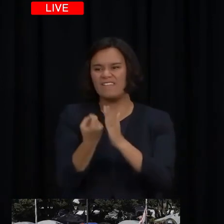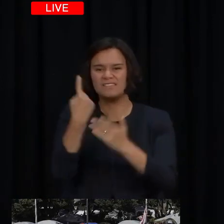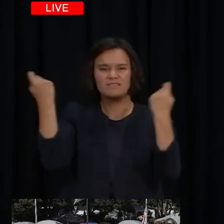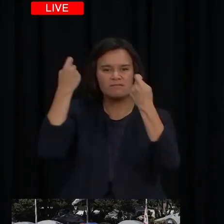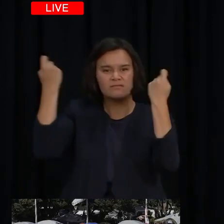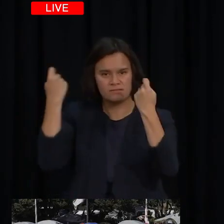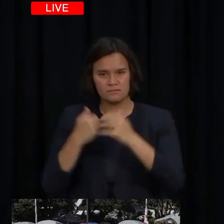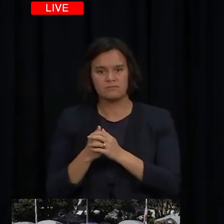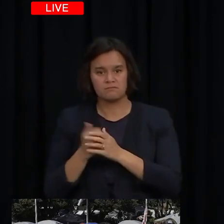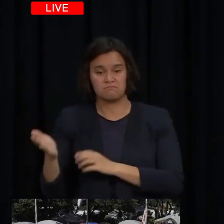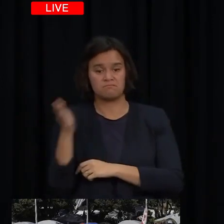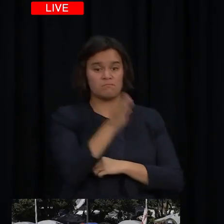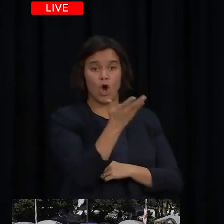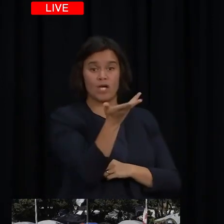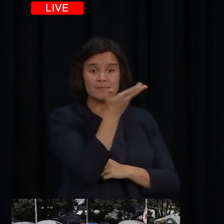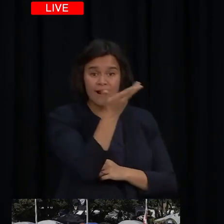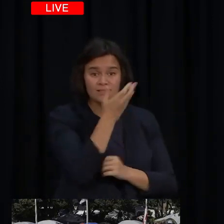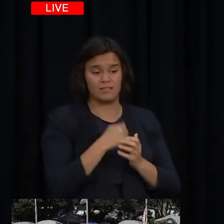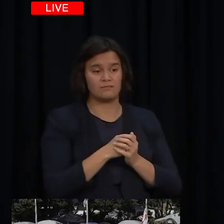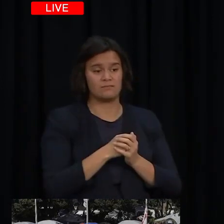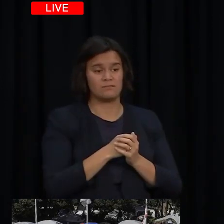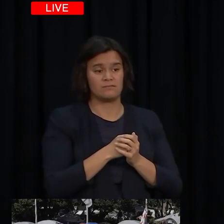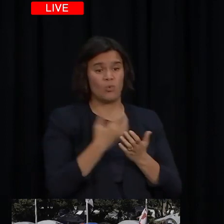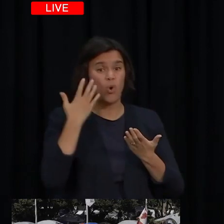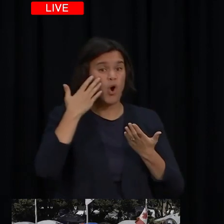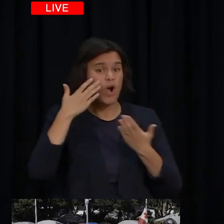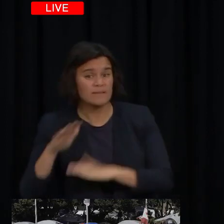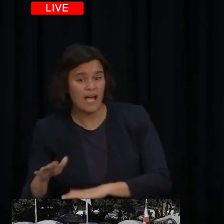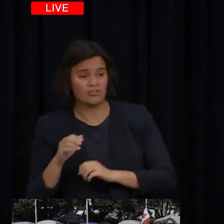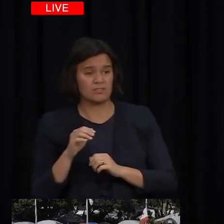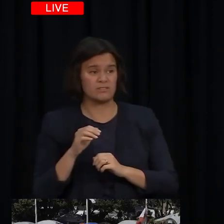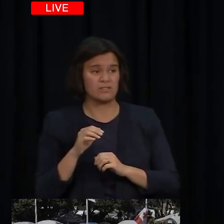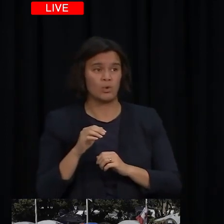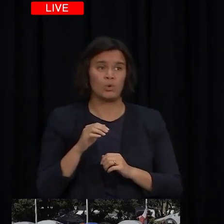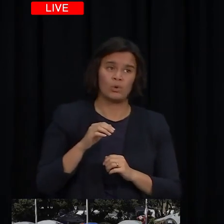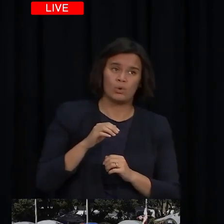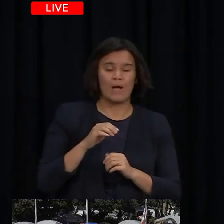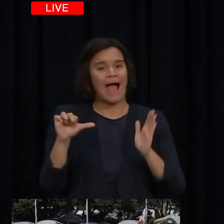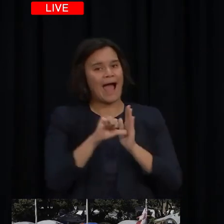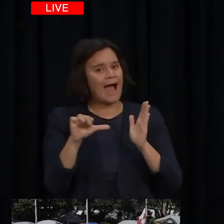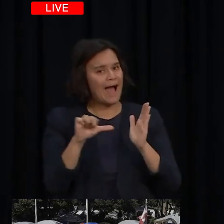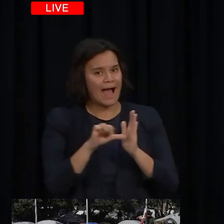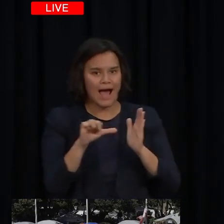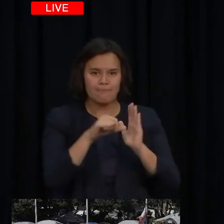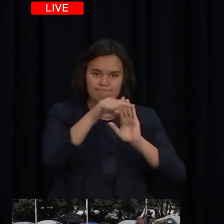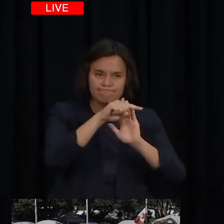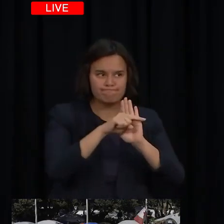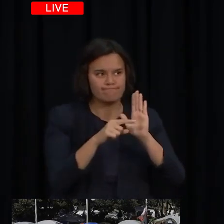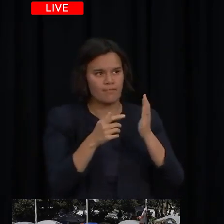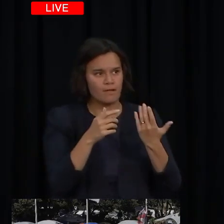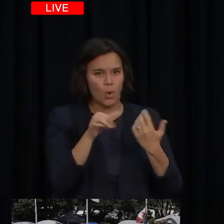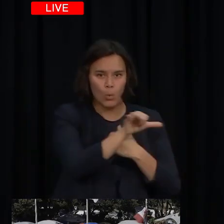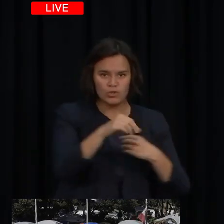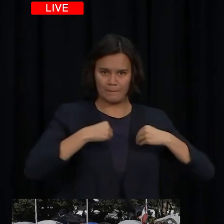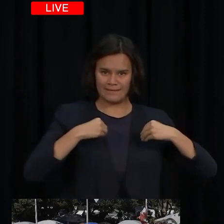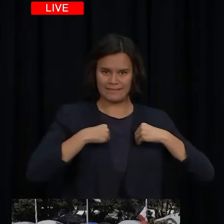doing the same for hospitality or accommodation runs into significant definitional and integrity issues. In order to provide targeted